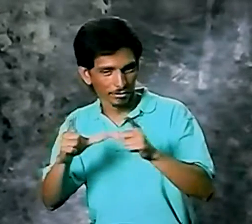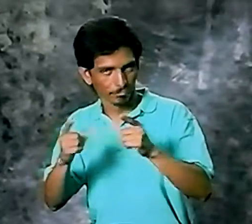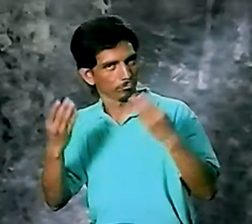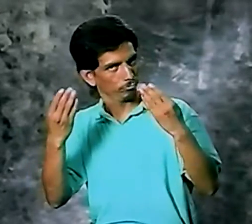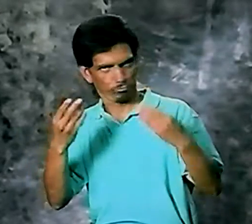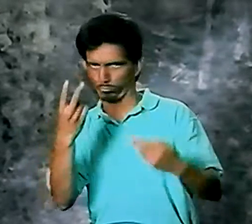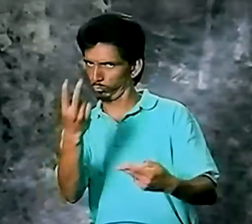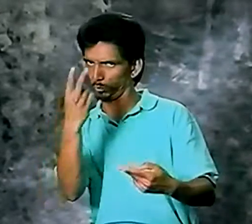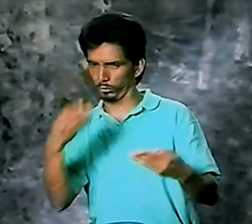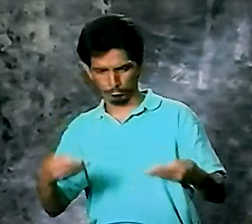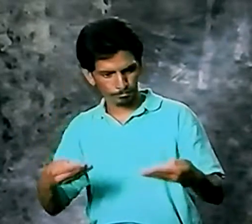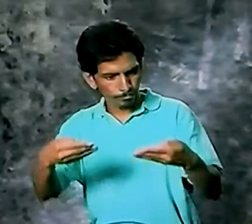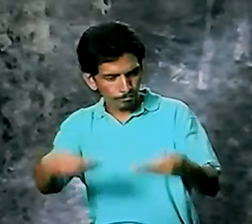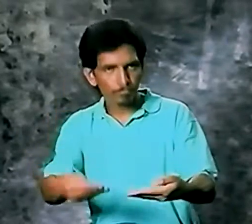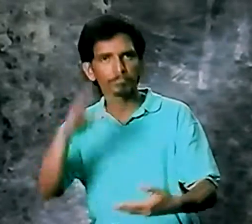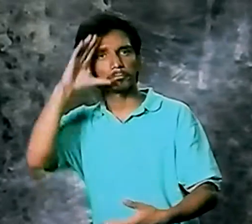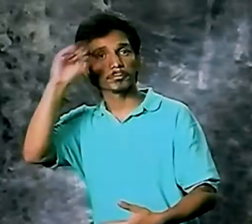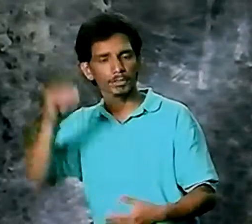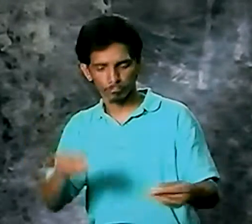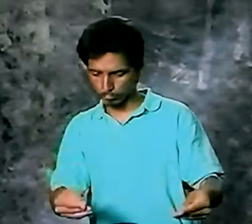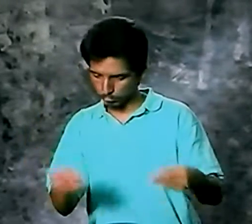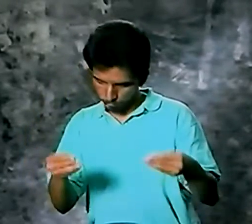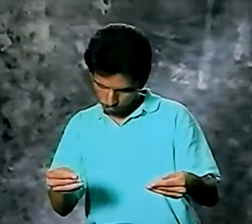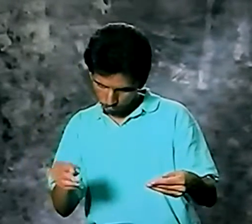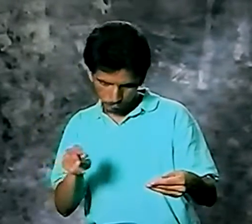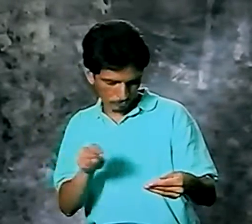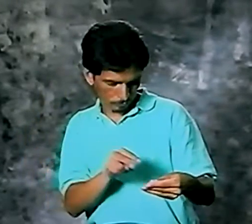from California. You know, I had two pieces of ID identification.